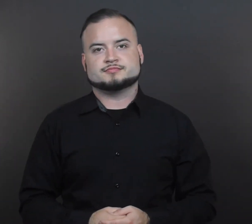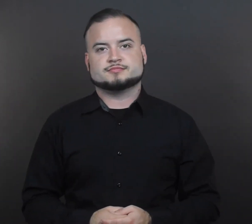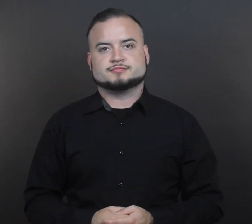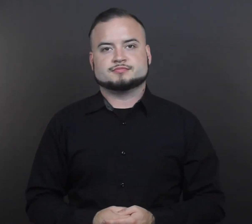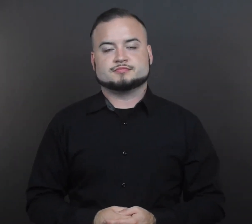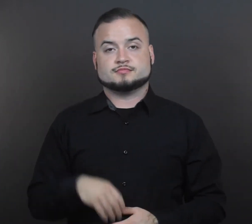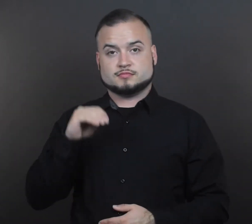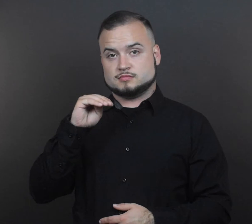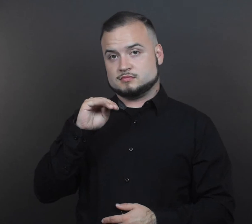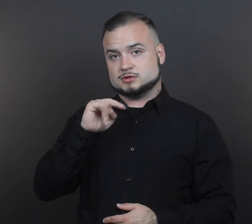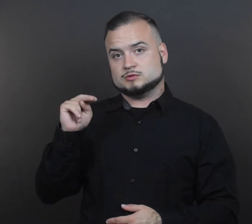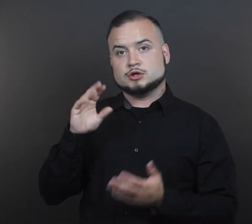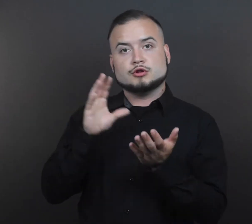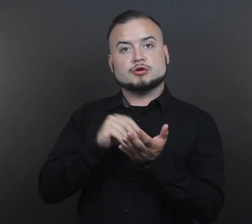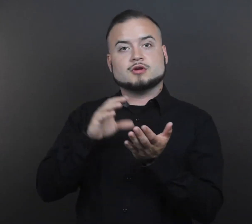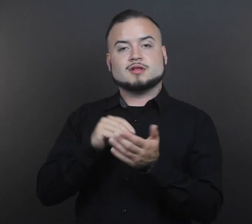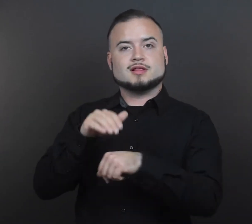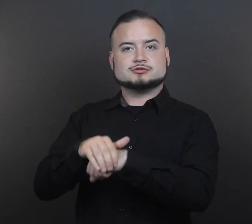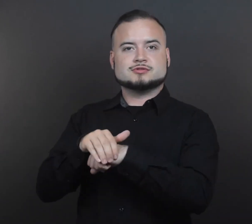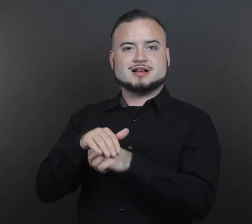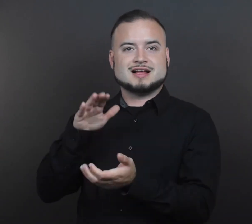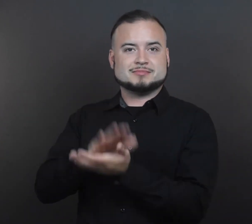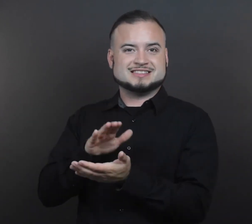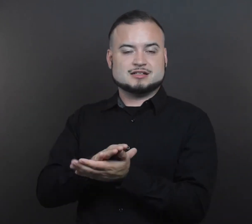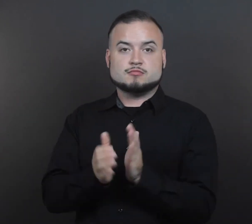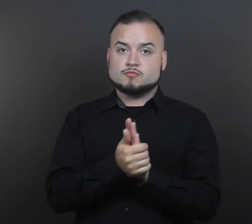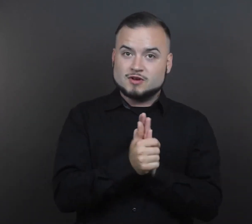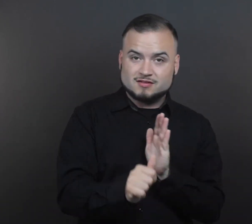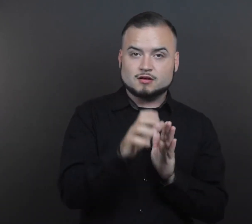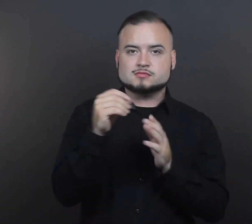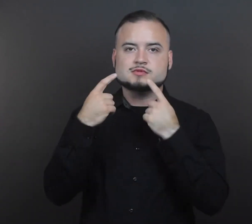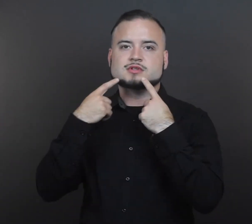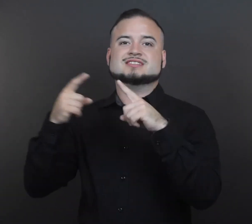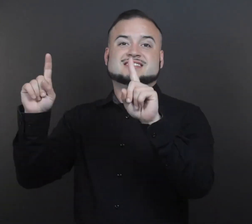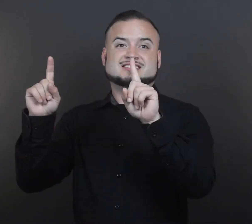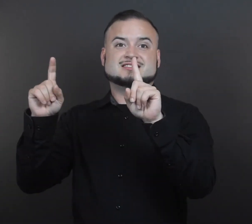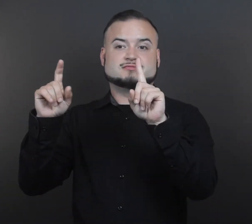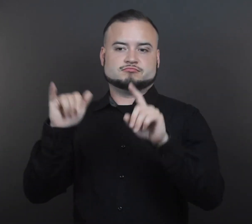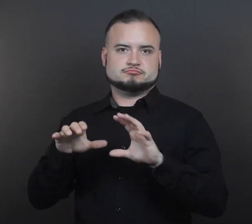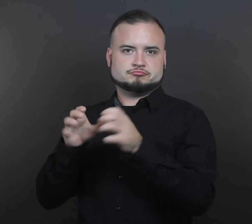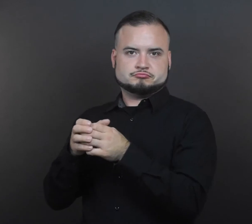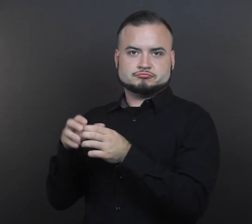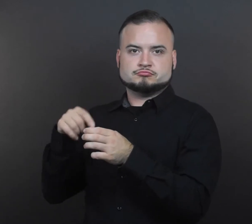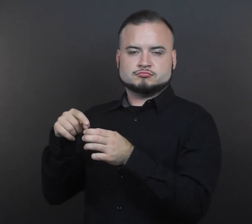The Minnesota Learning English Academic Proficiency and Success supports